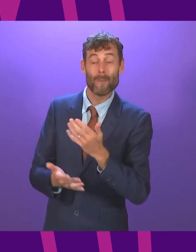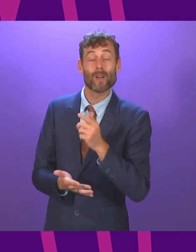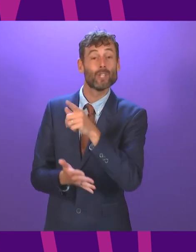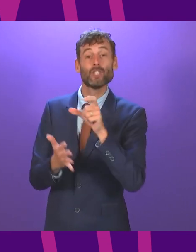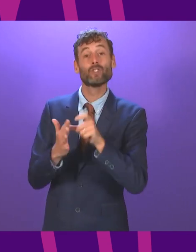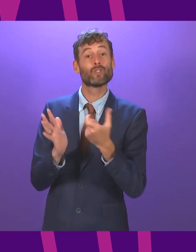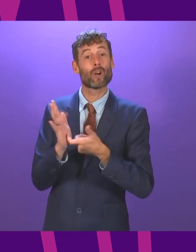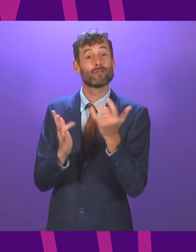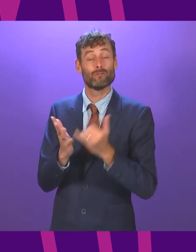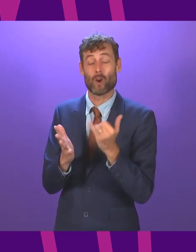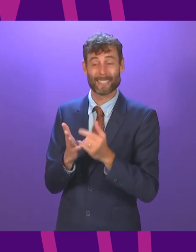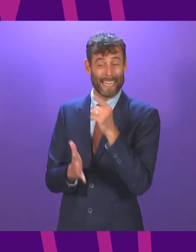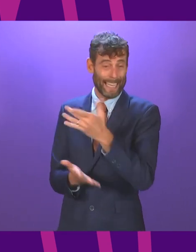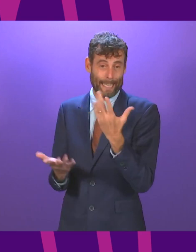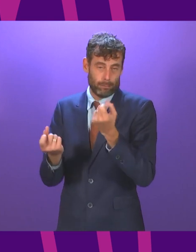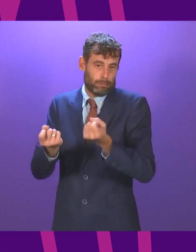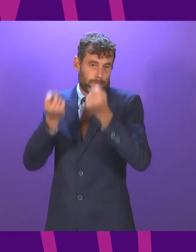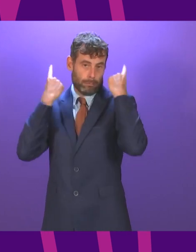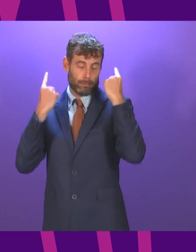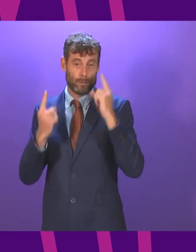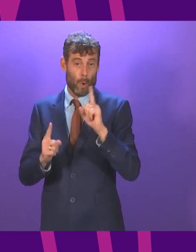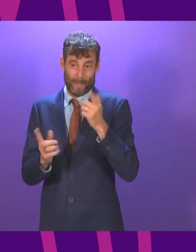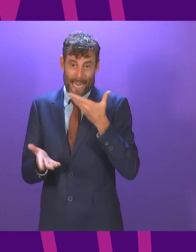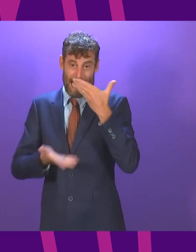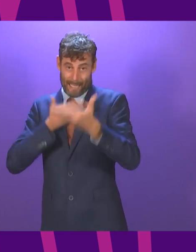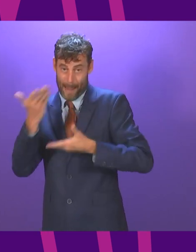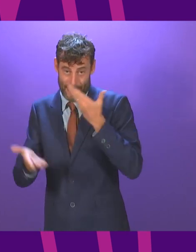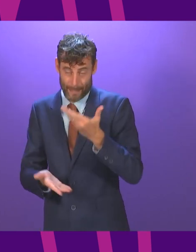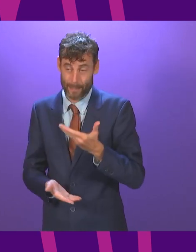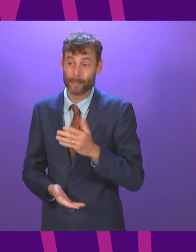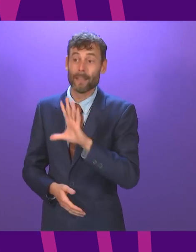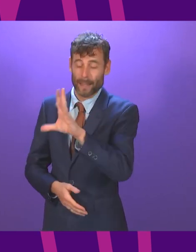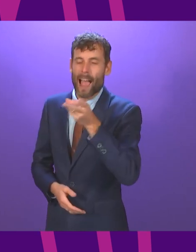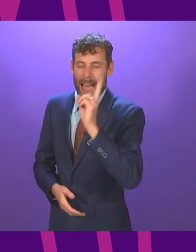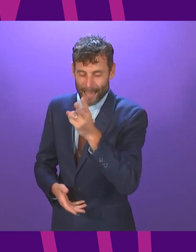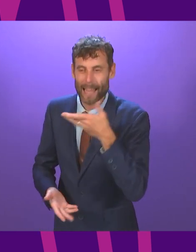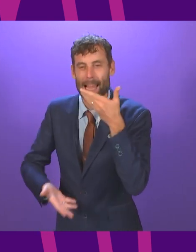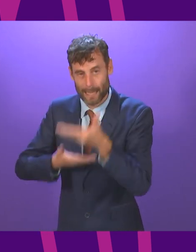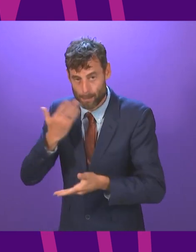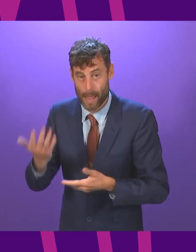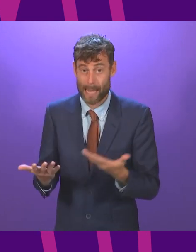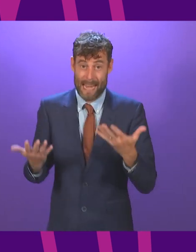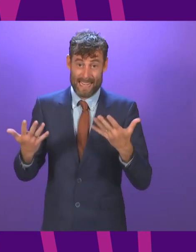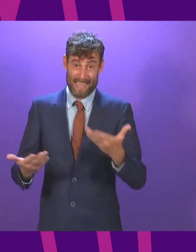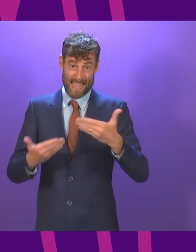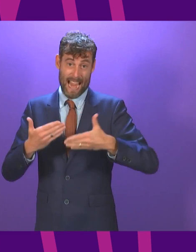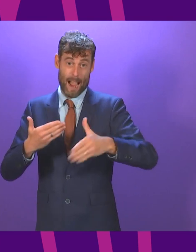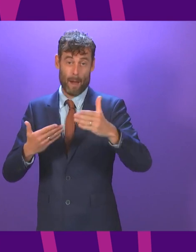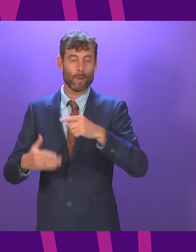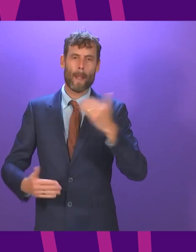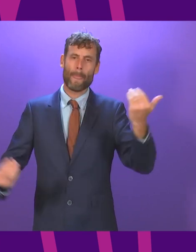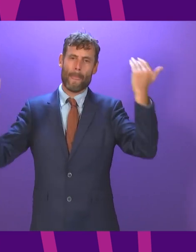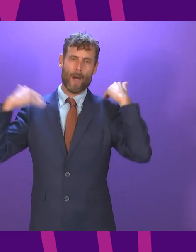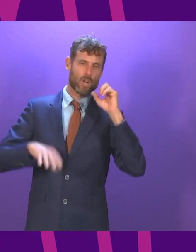misses the point. We face big challenges, and it is incumbent on all of us